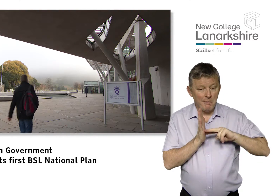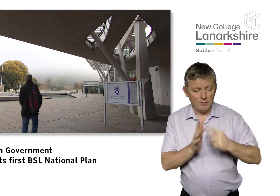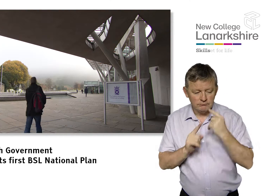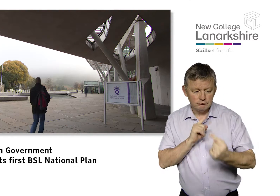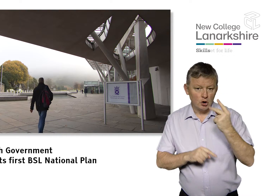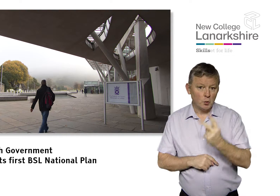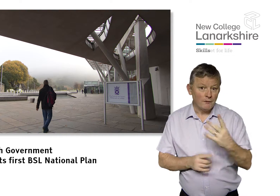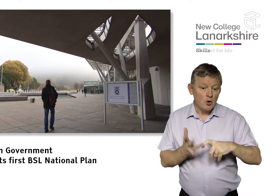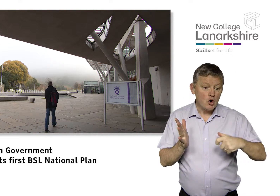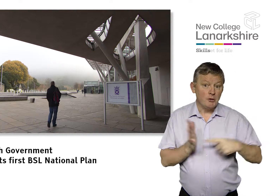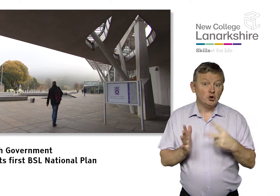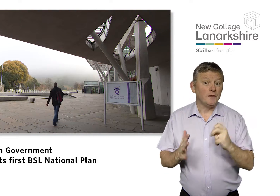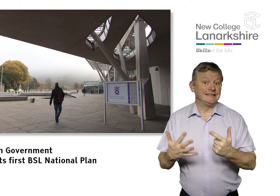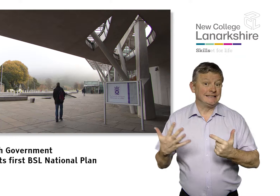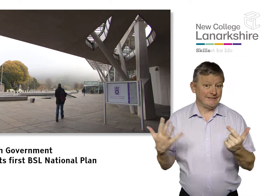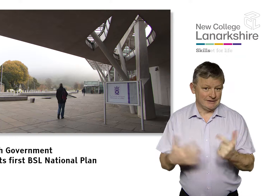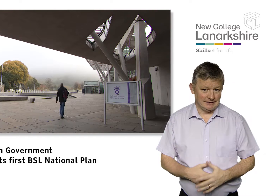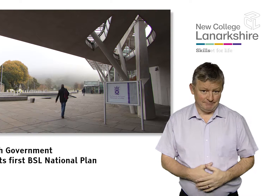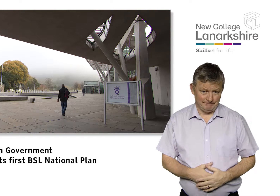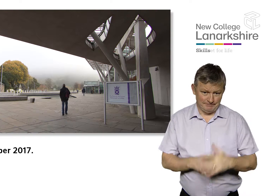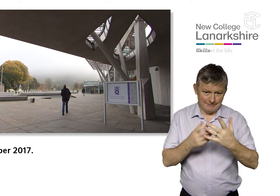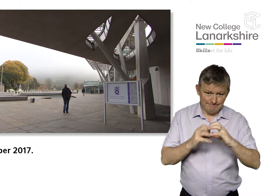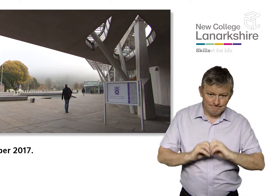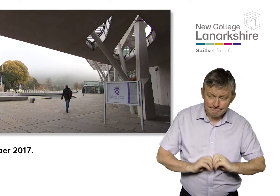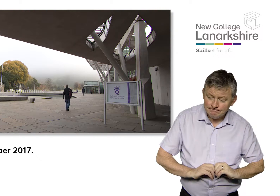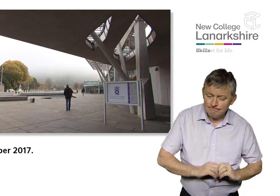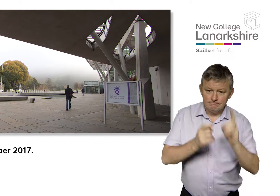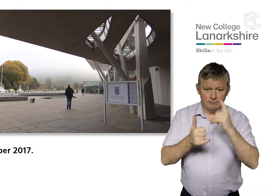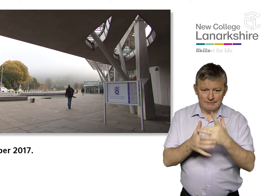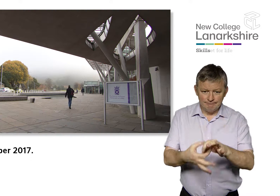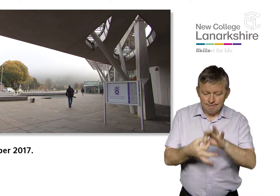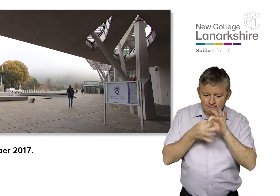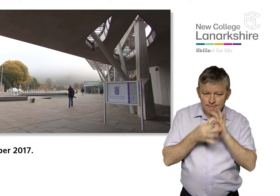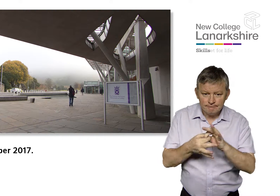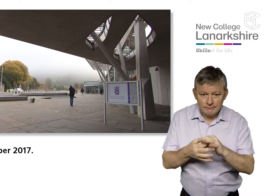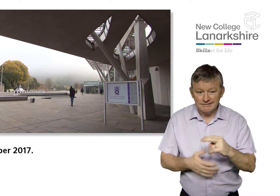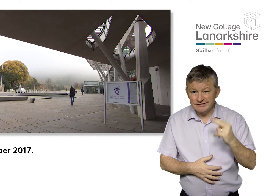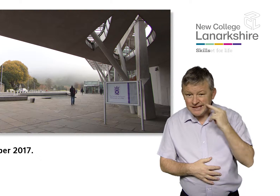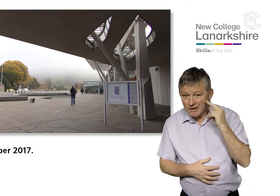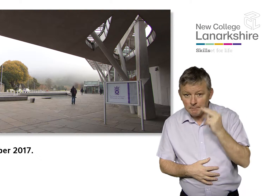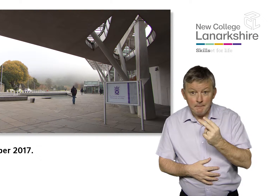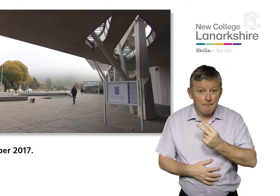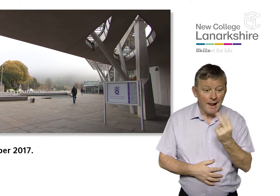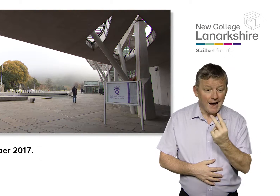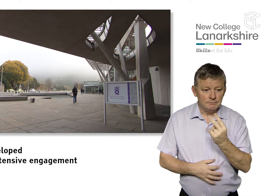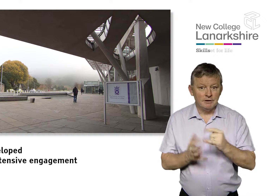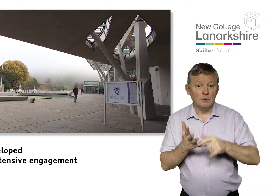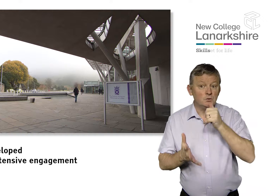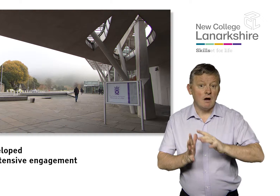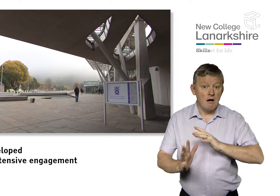published its first BSL National Plan on 24 October 2017. It was developed